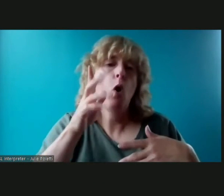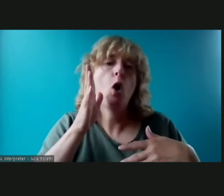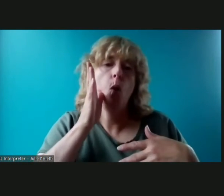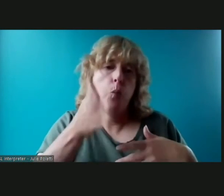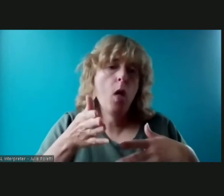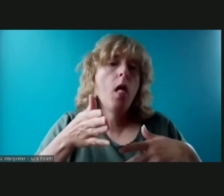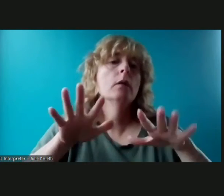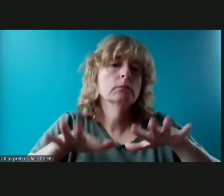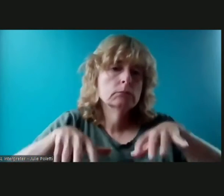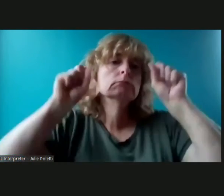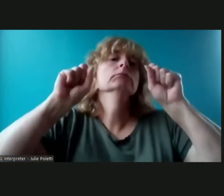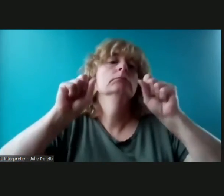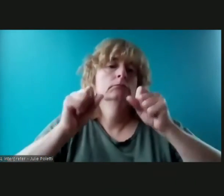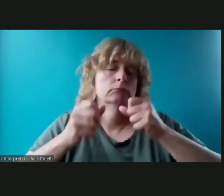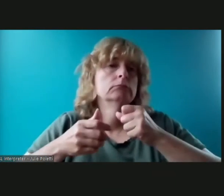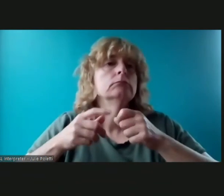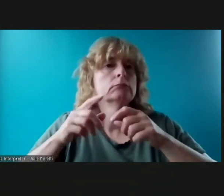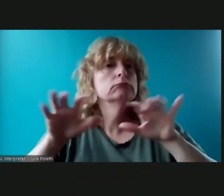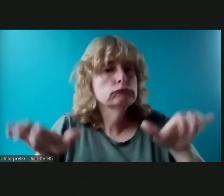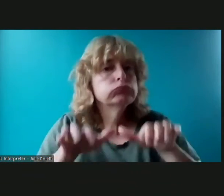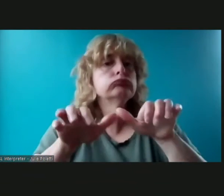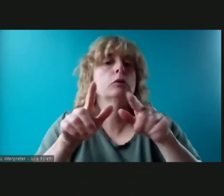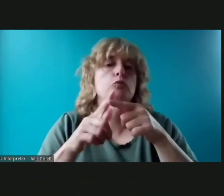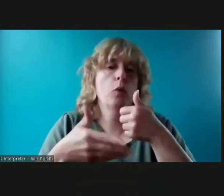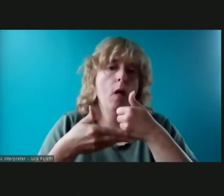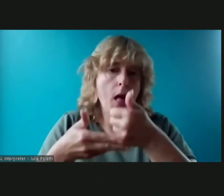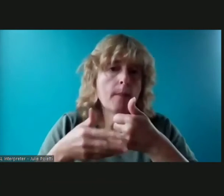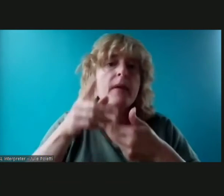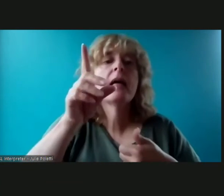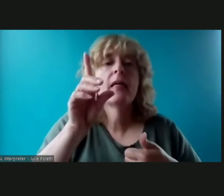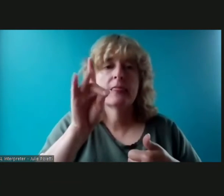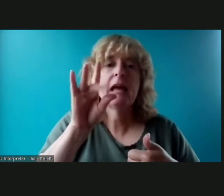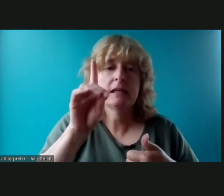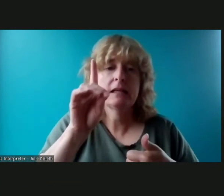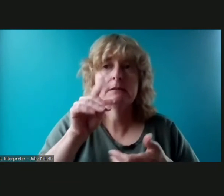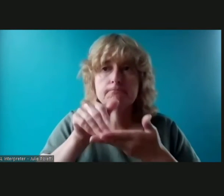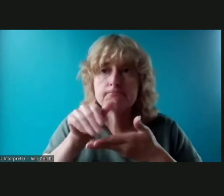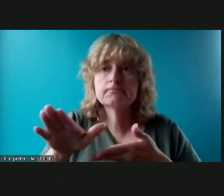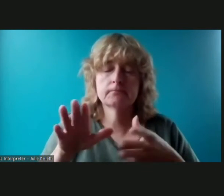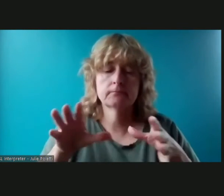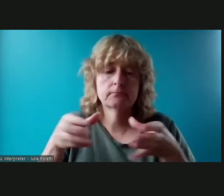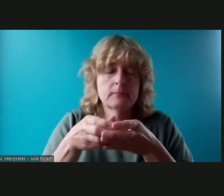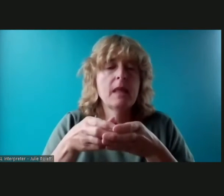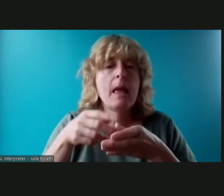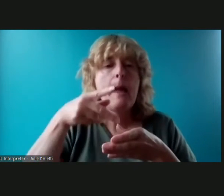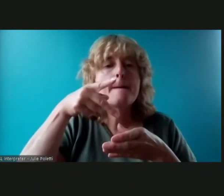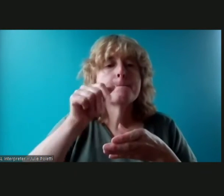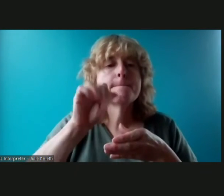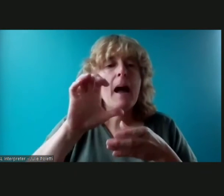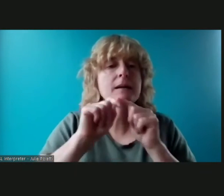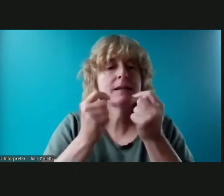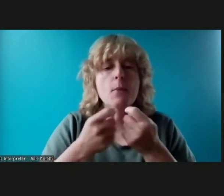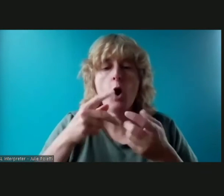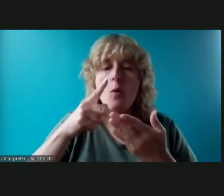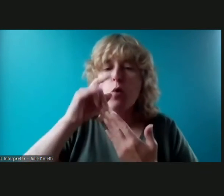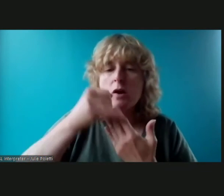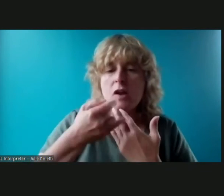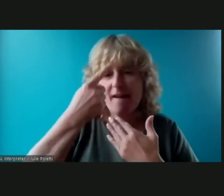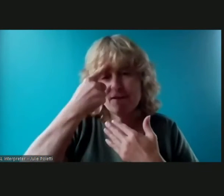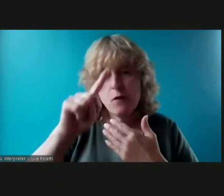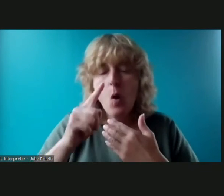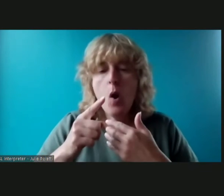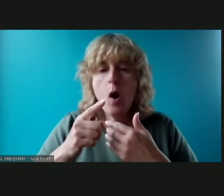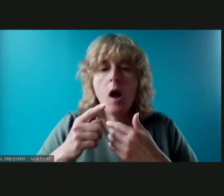was able to dispatch a path team that is projects for assistance in transition for